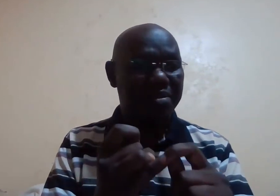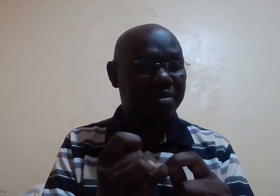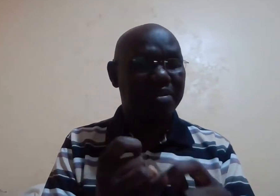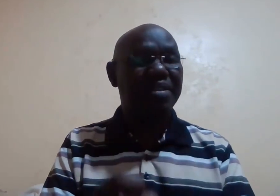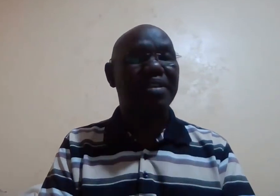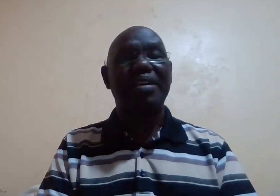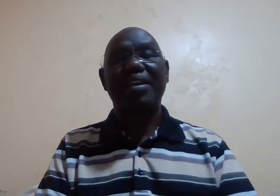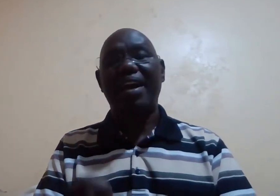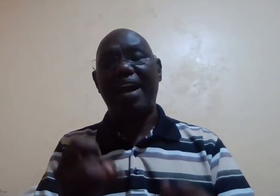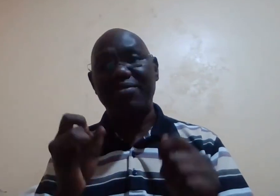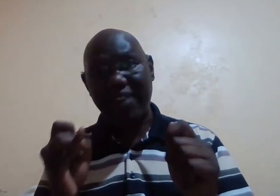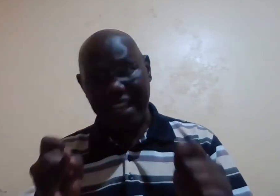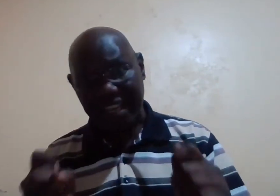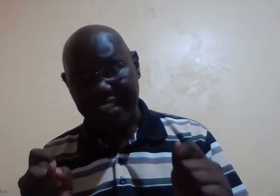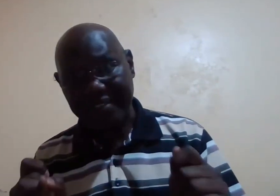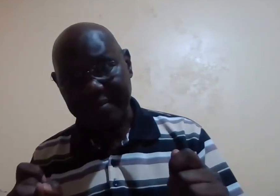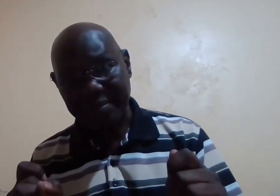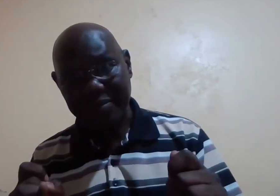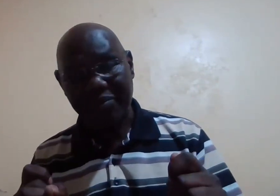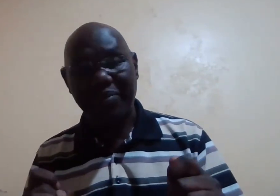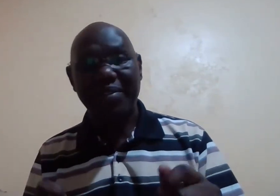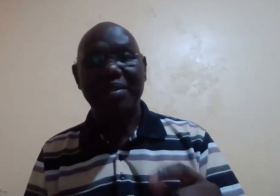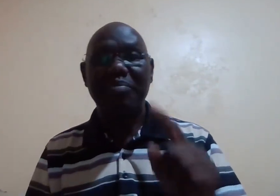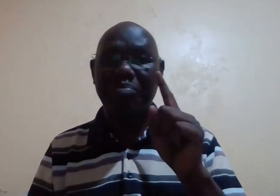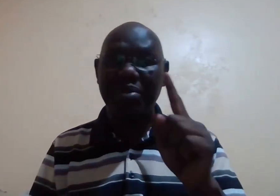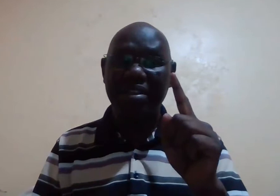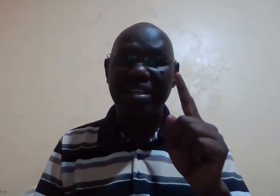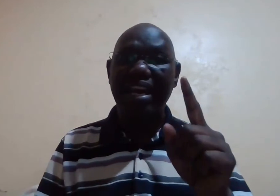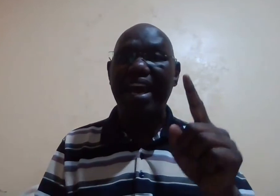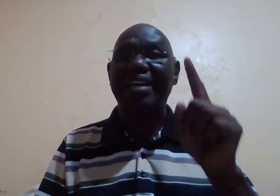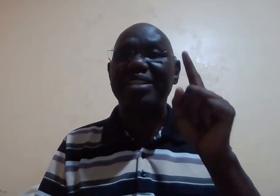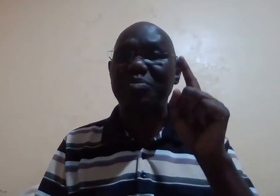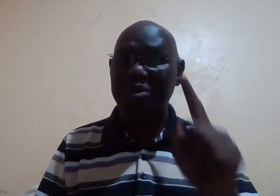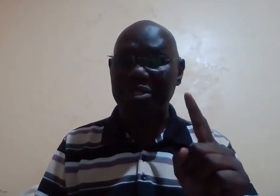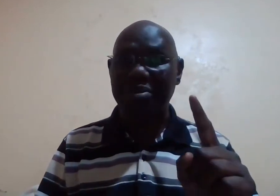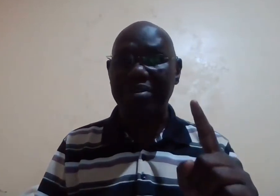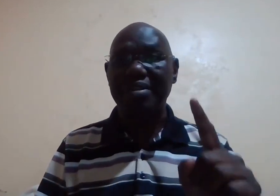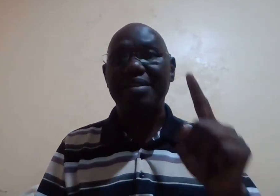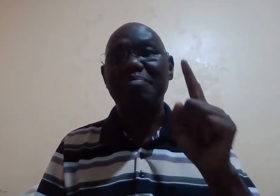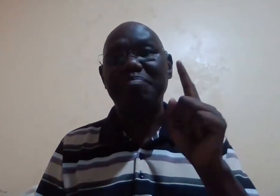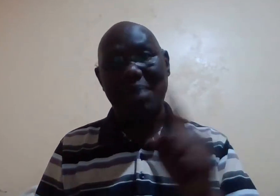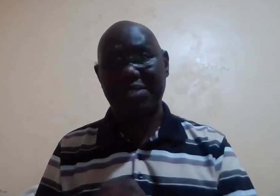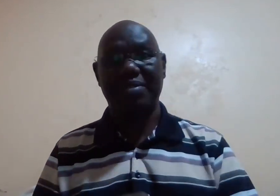and finally be a responsible person